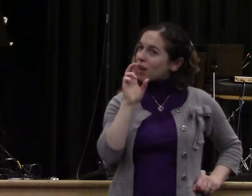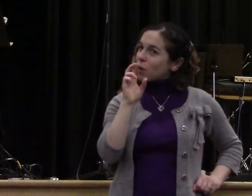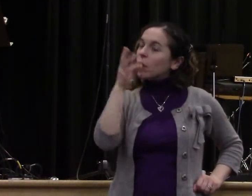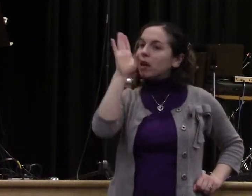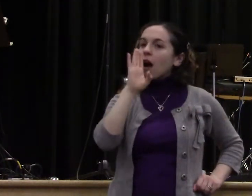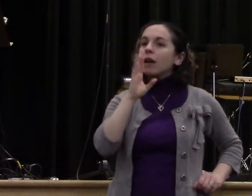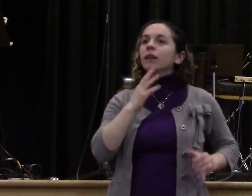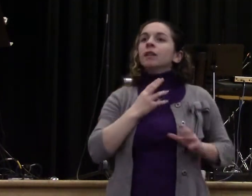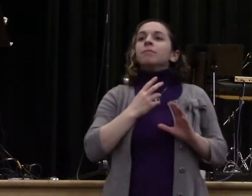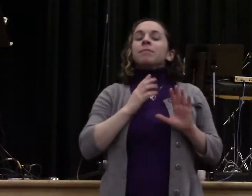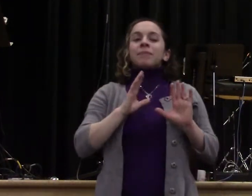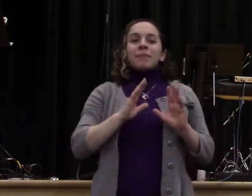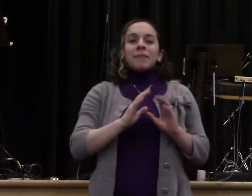So while things are messy,